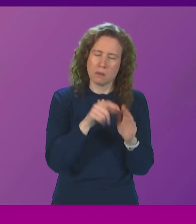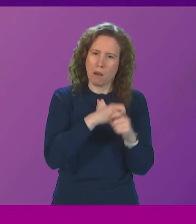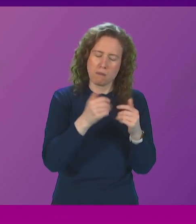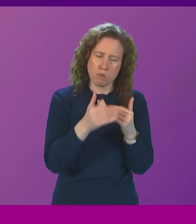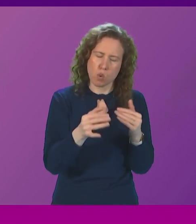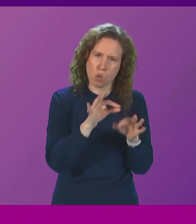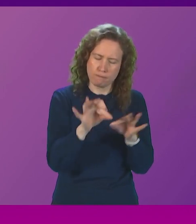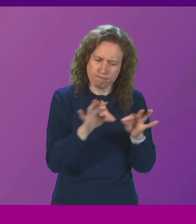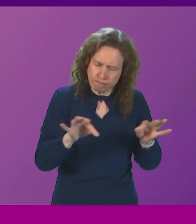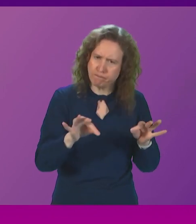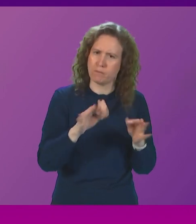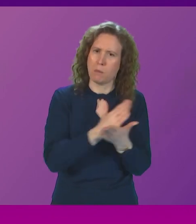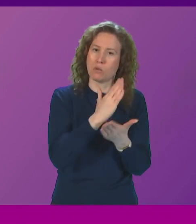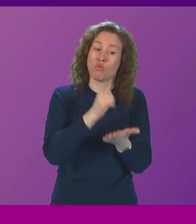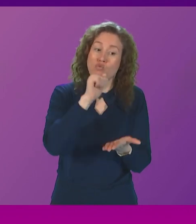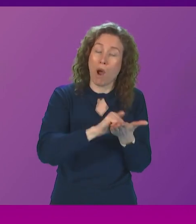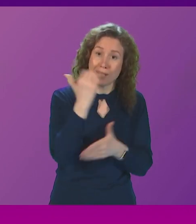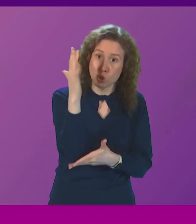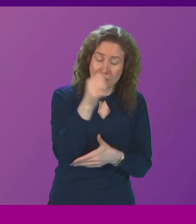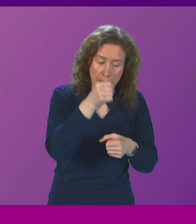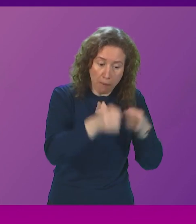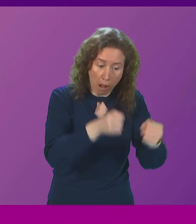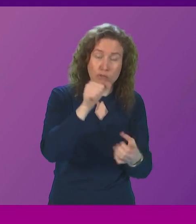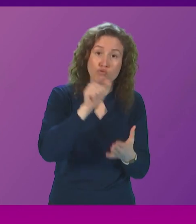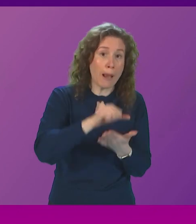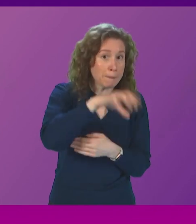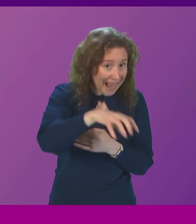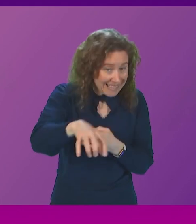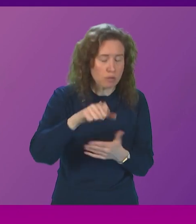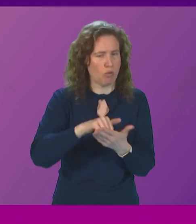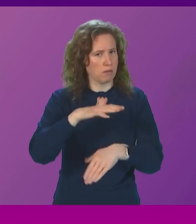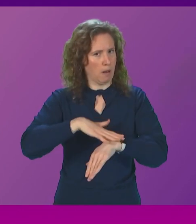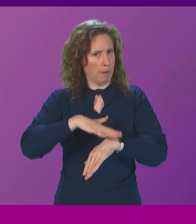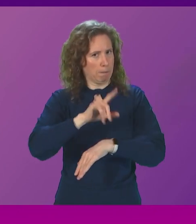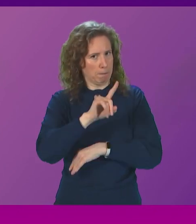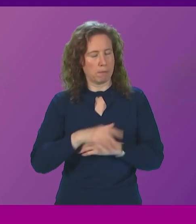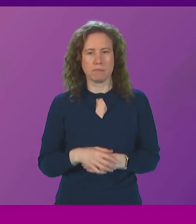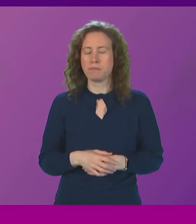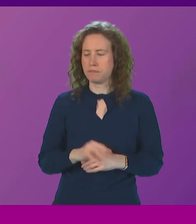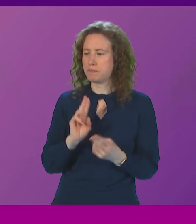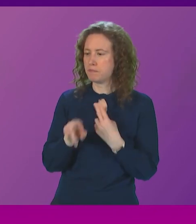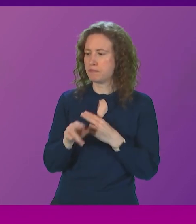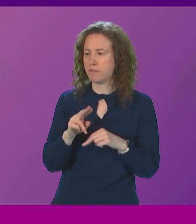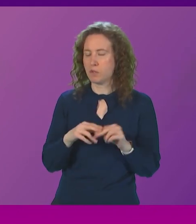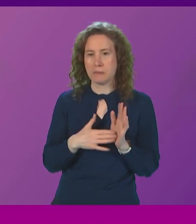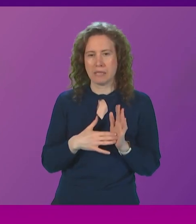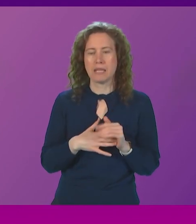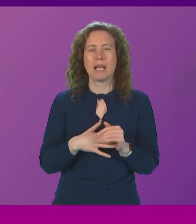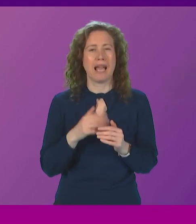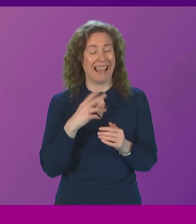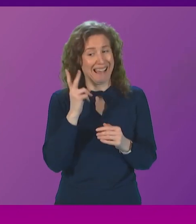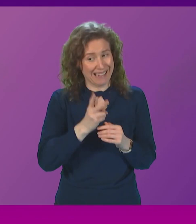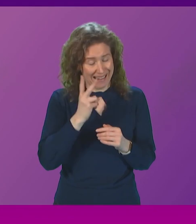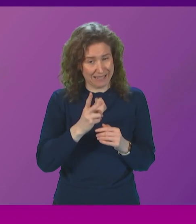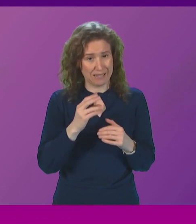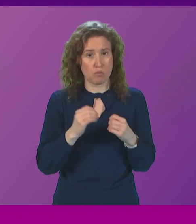and ensure the right trees are planted in the right place at the right time first minister I'll just make the point again to Brian Whittle we